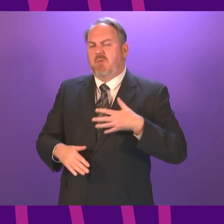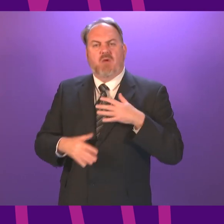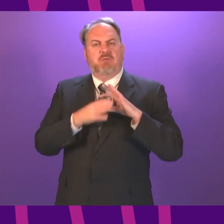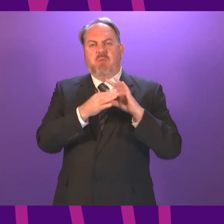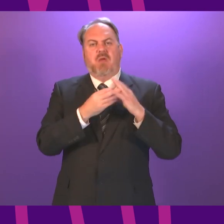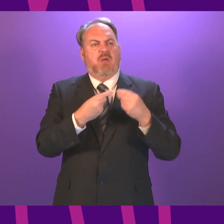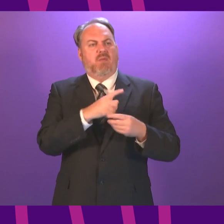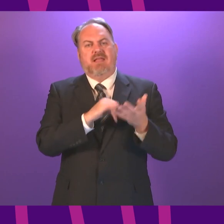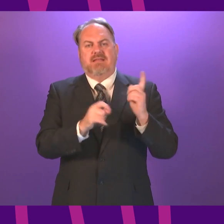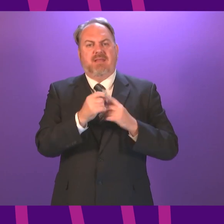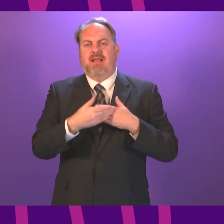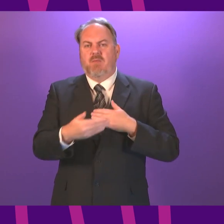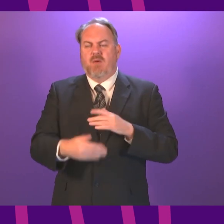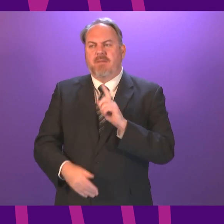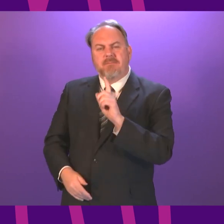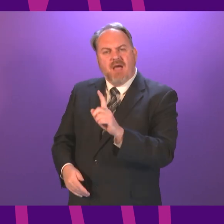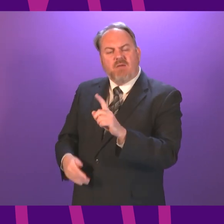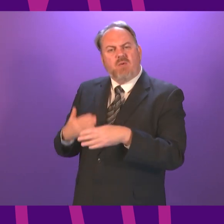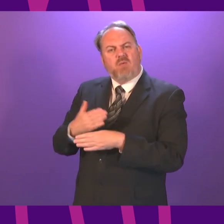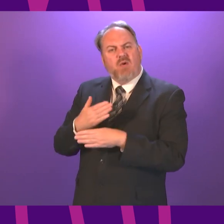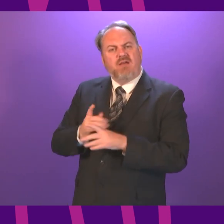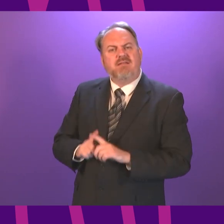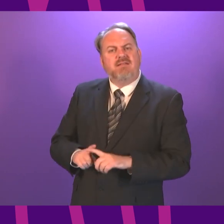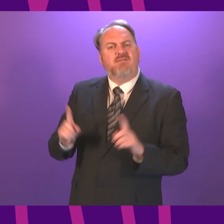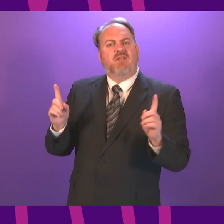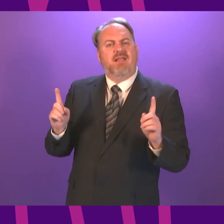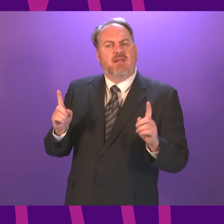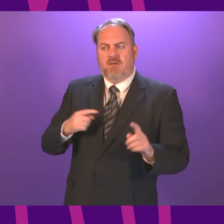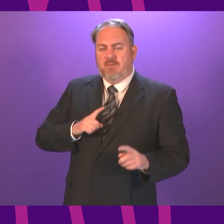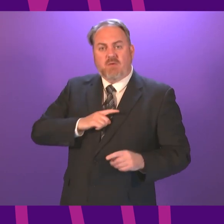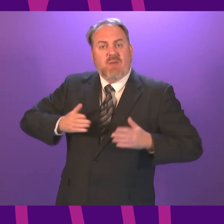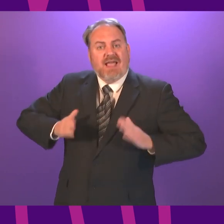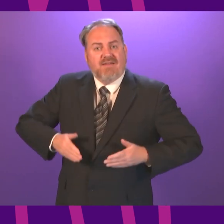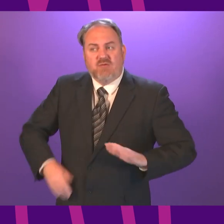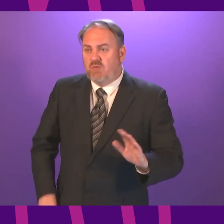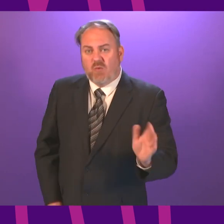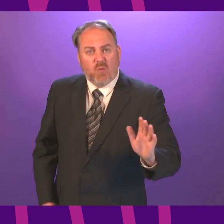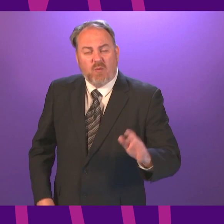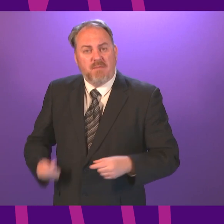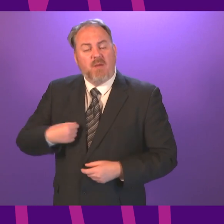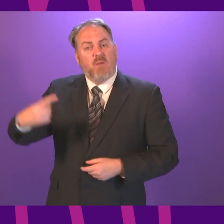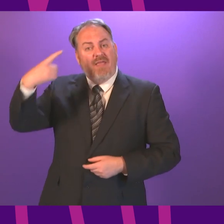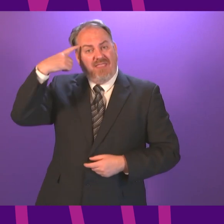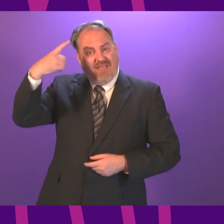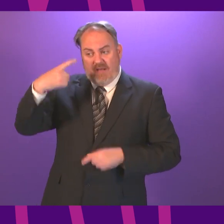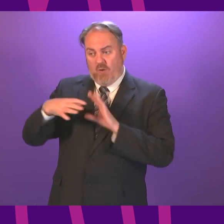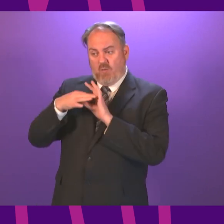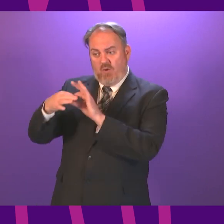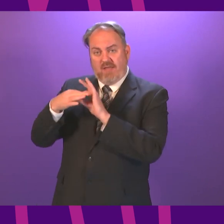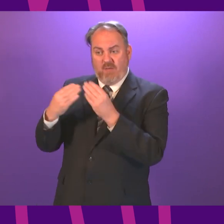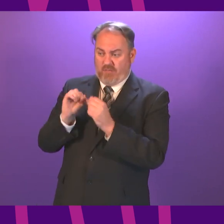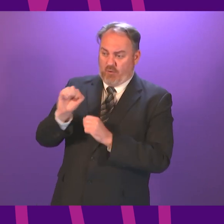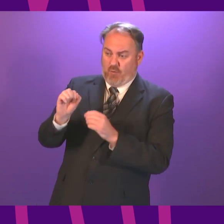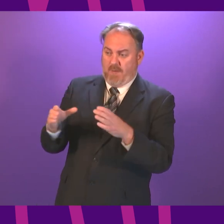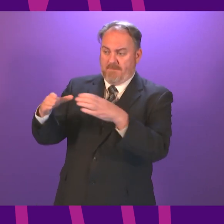cooperation We are both deciding not to do that not because we need to but because we think it could be in the interests of the country and in doing this